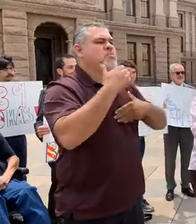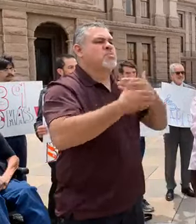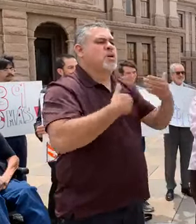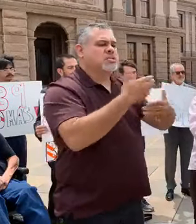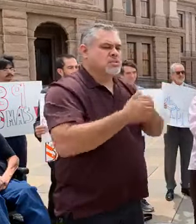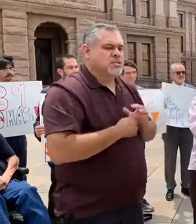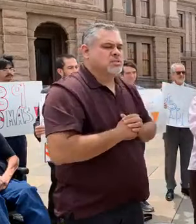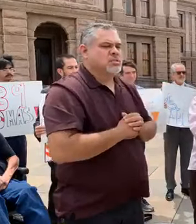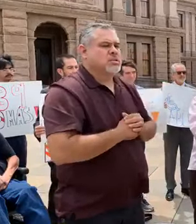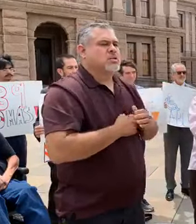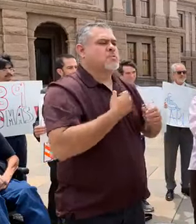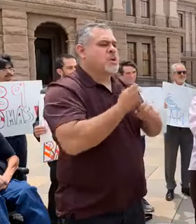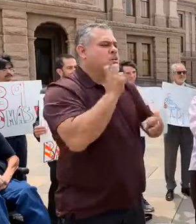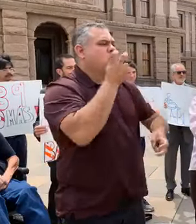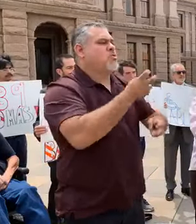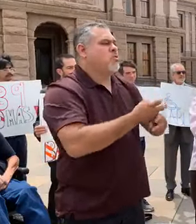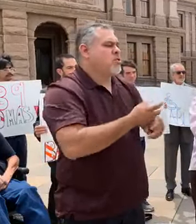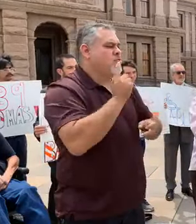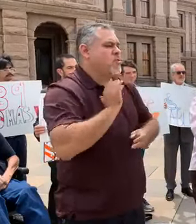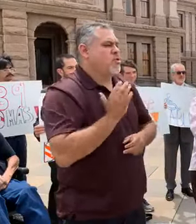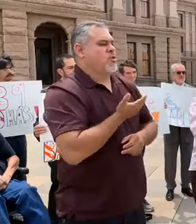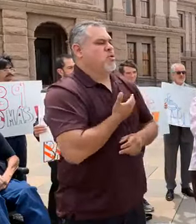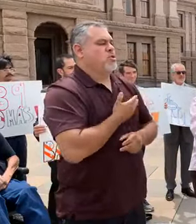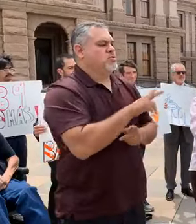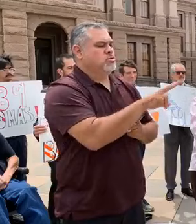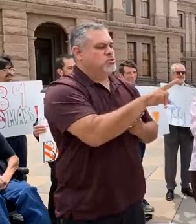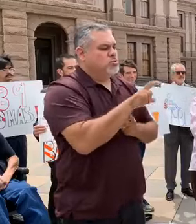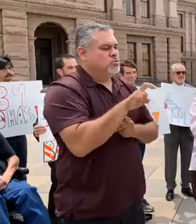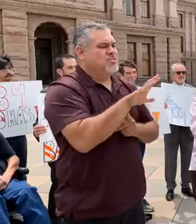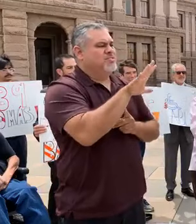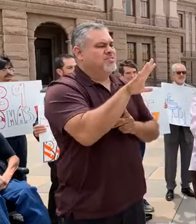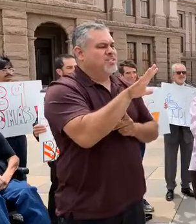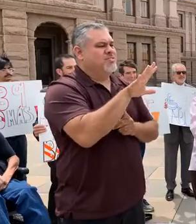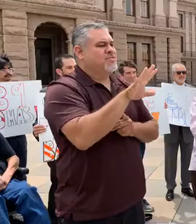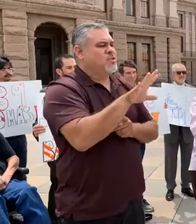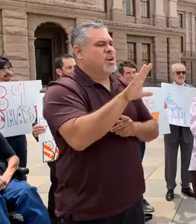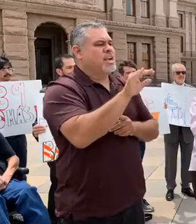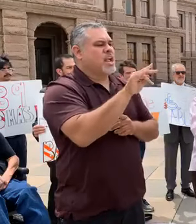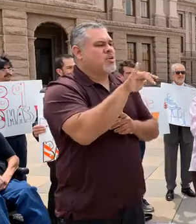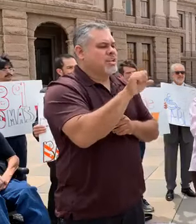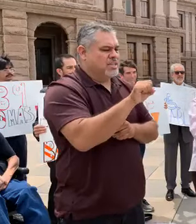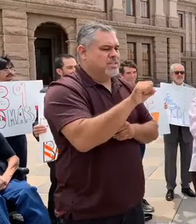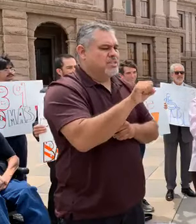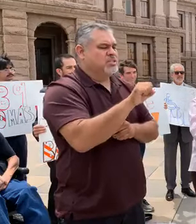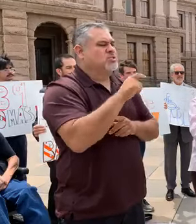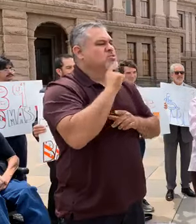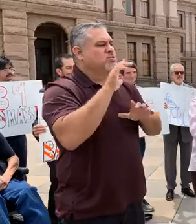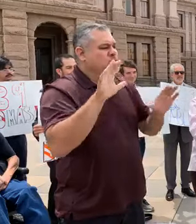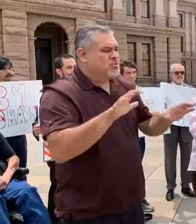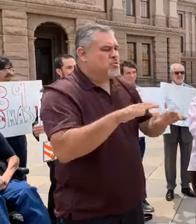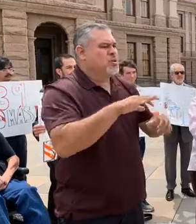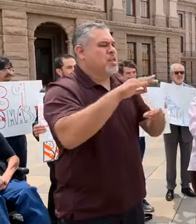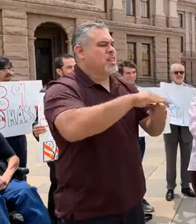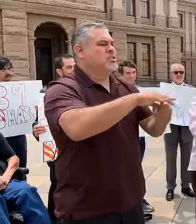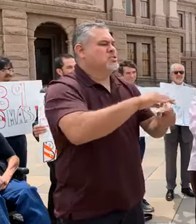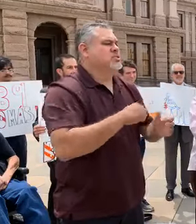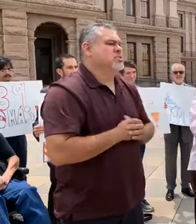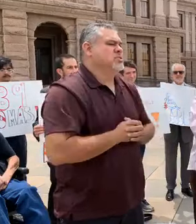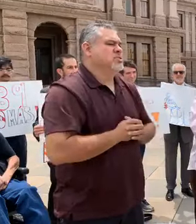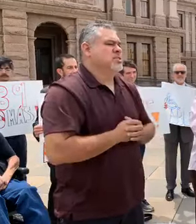It makes it more difficult for our 254 counties to conduct elections.